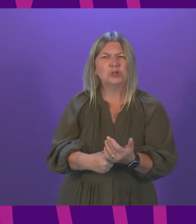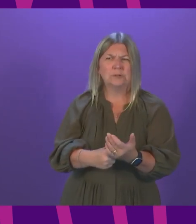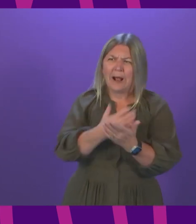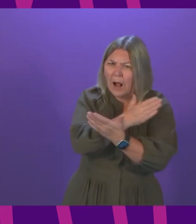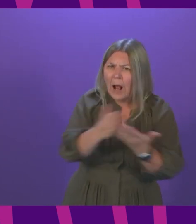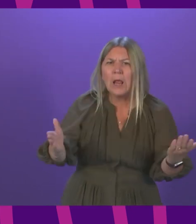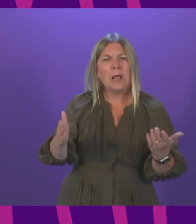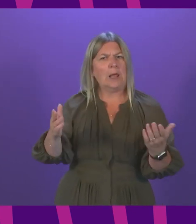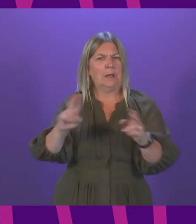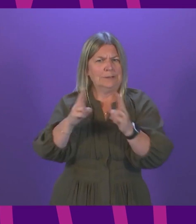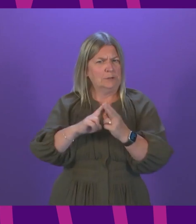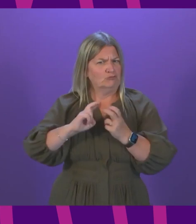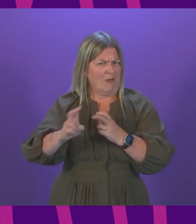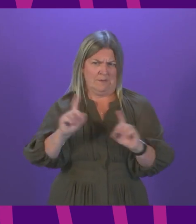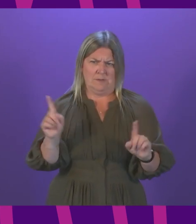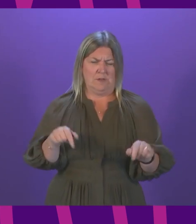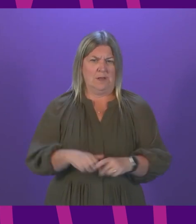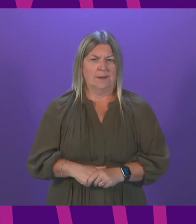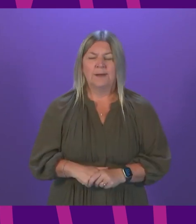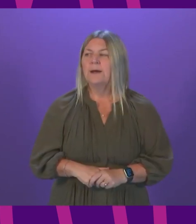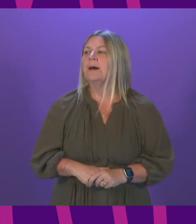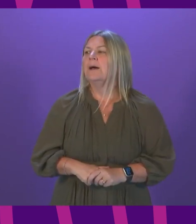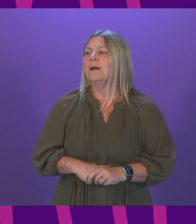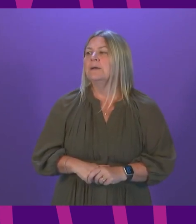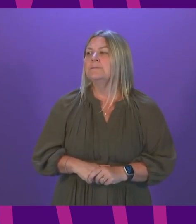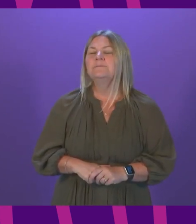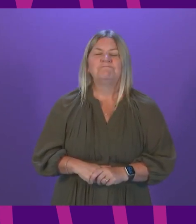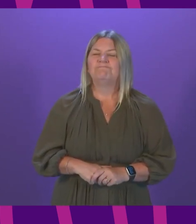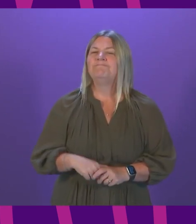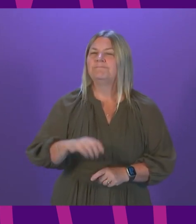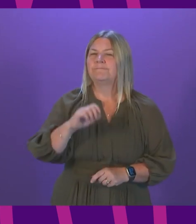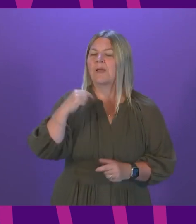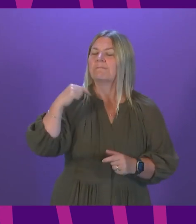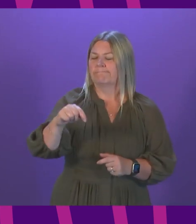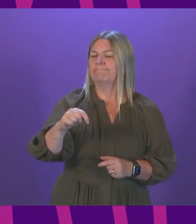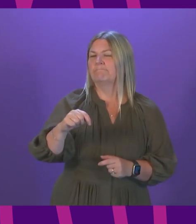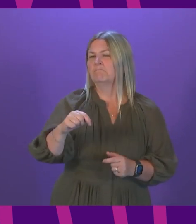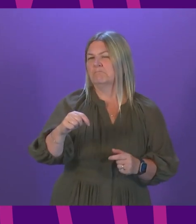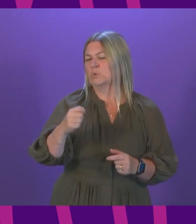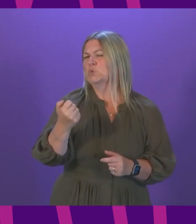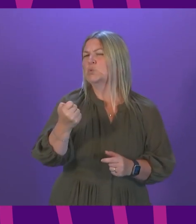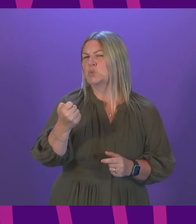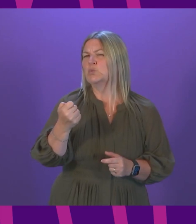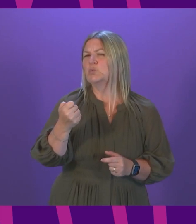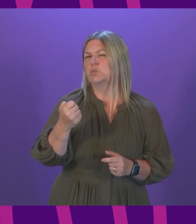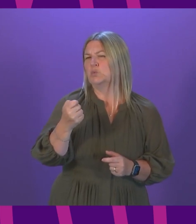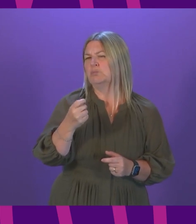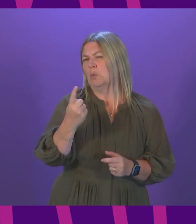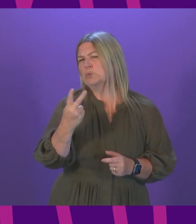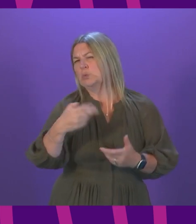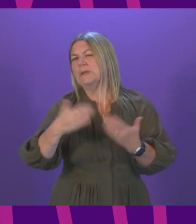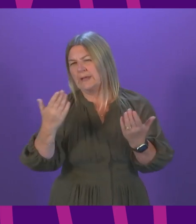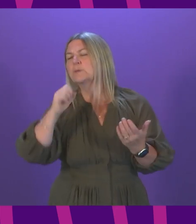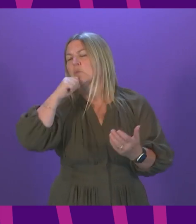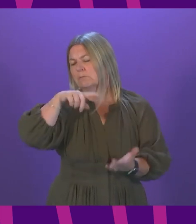said in my statement, we will aim to make this decision over the next day or so because we understand how important it is for the travel industry and for